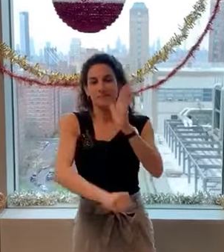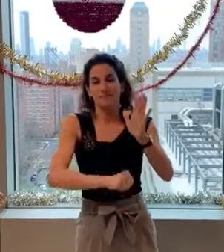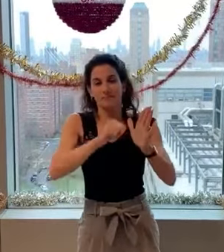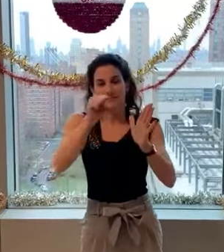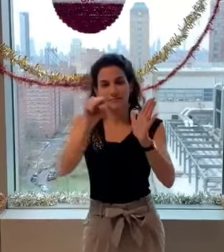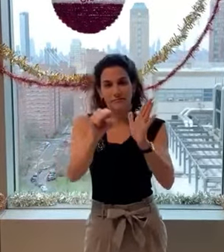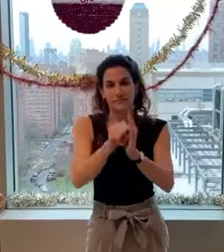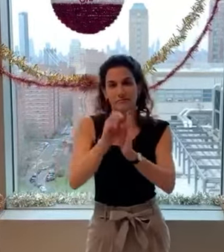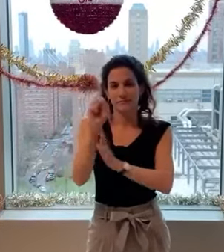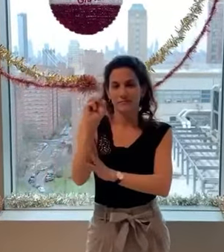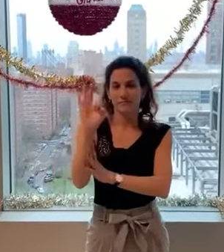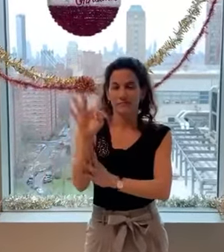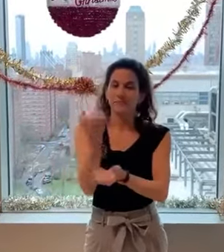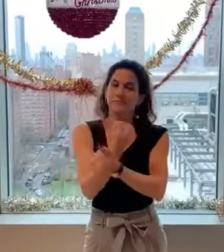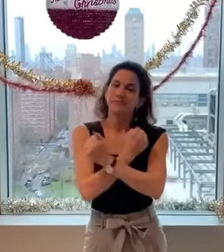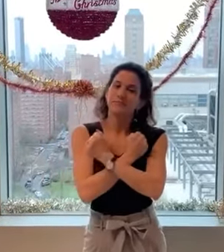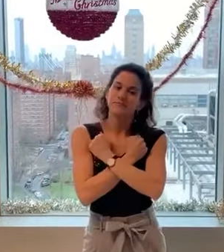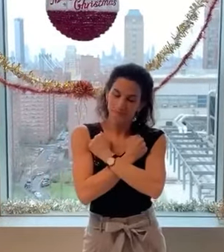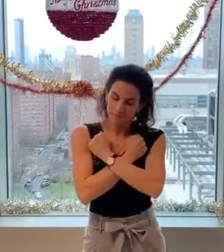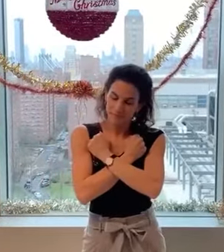Seasons are now